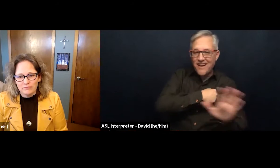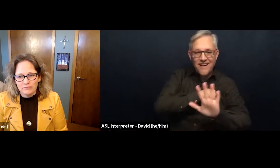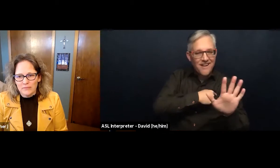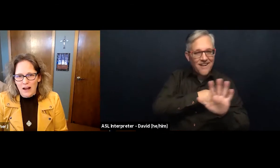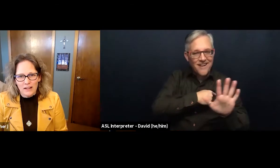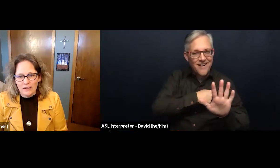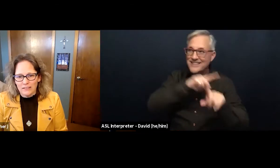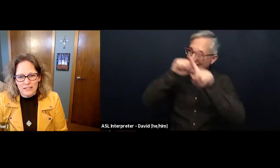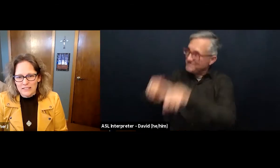Not on us.